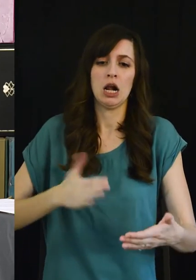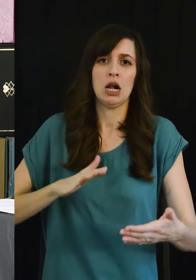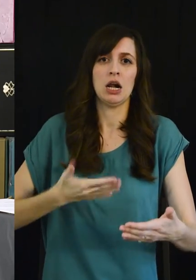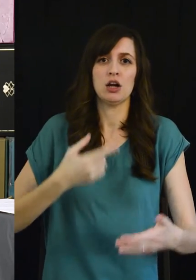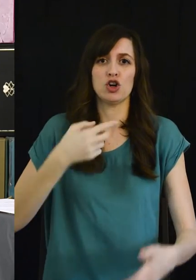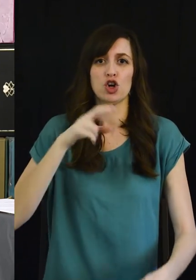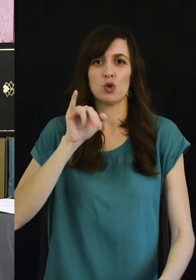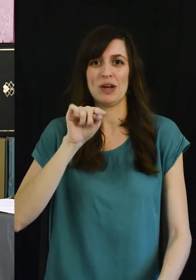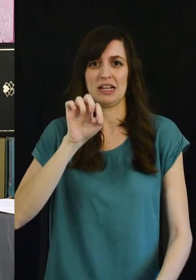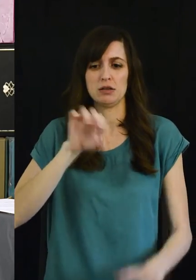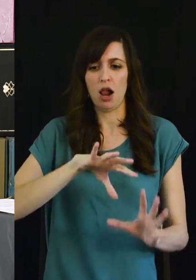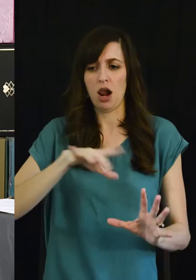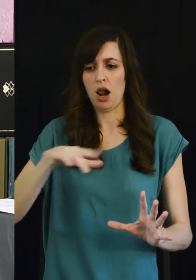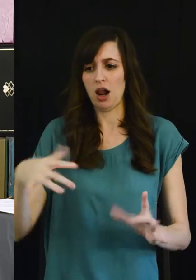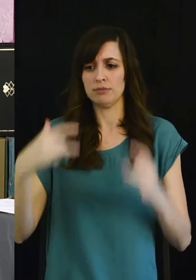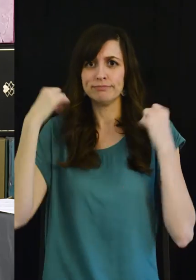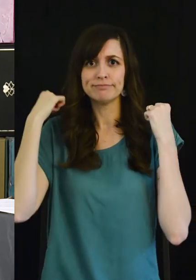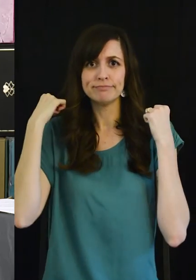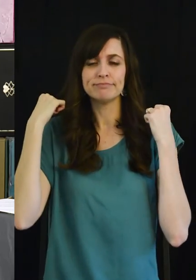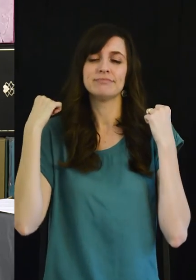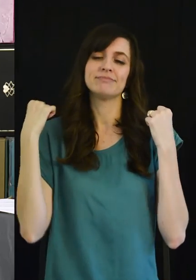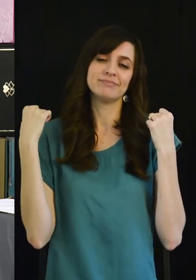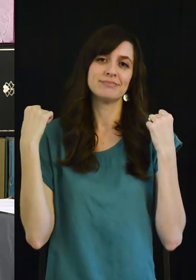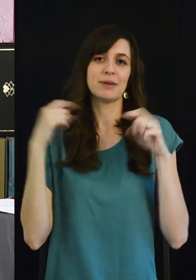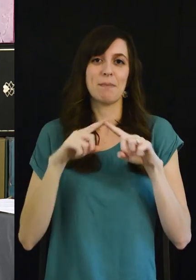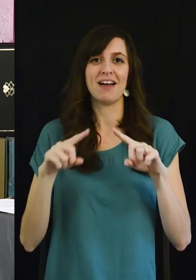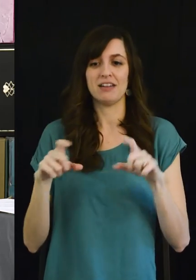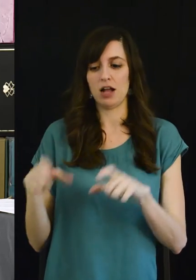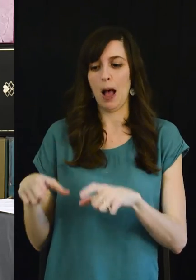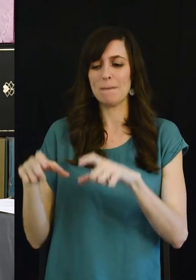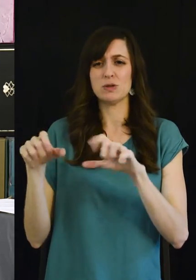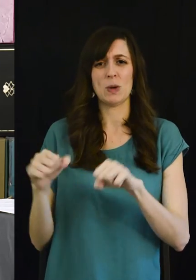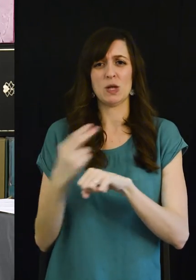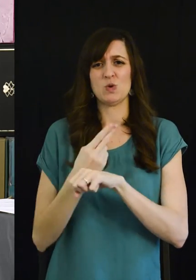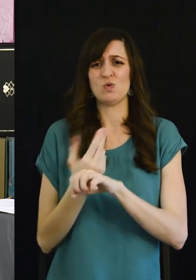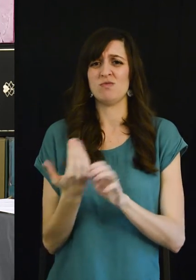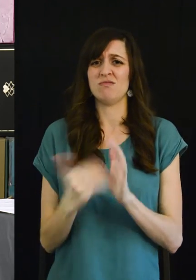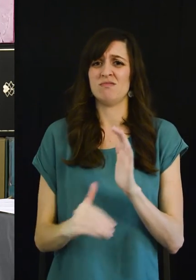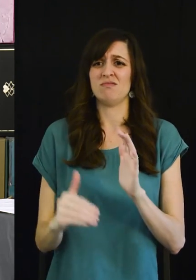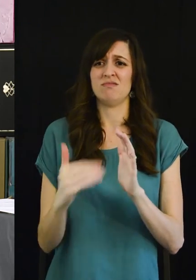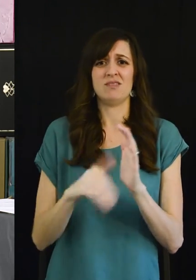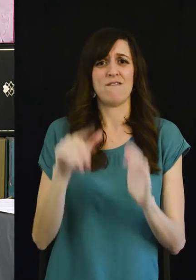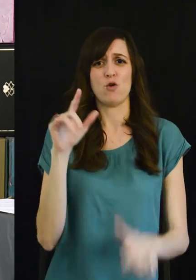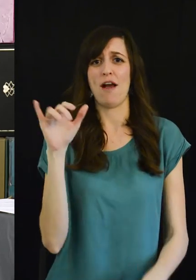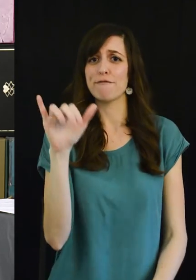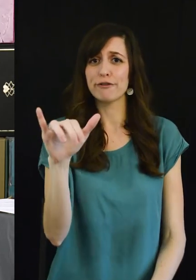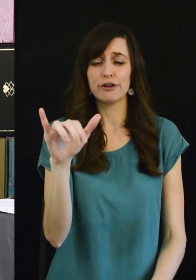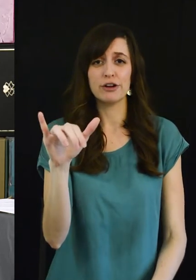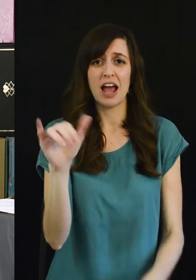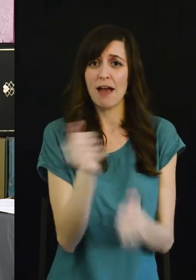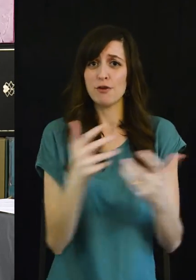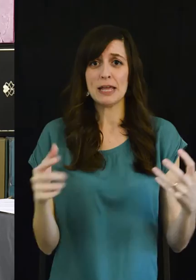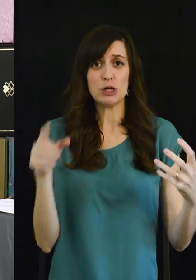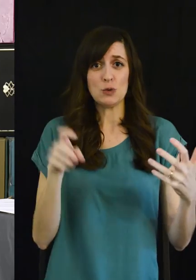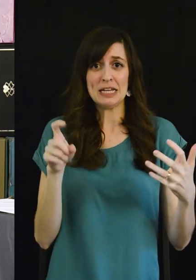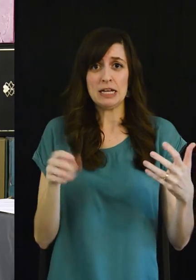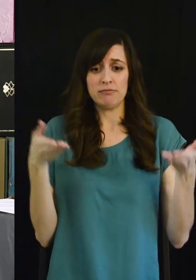you could bust through that and this is like forever use which is super cool they give you everything you need